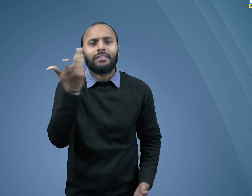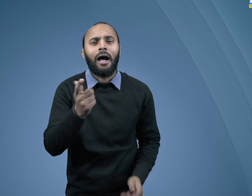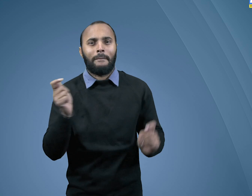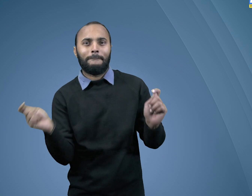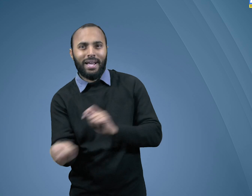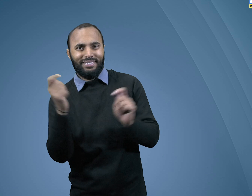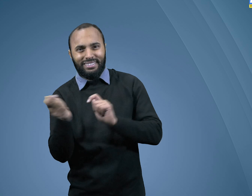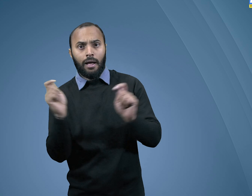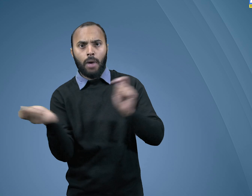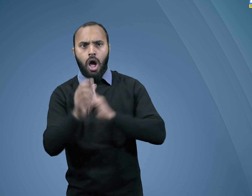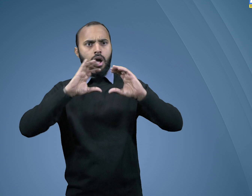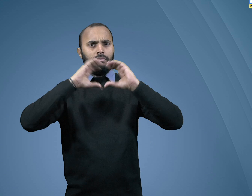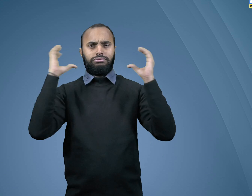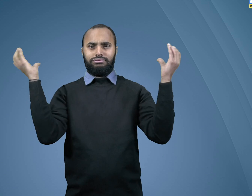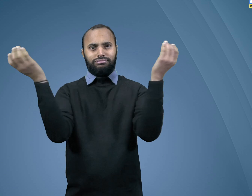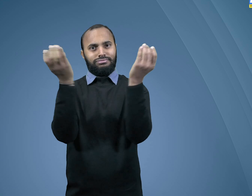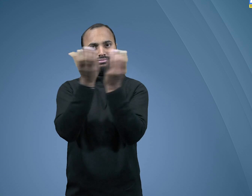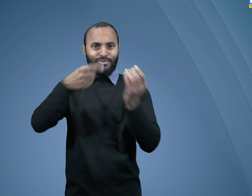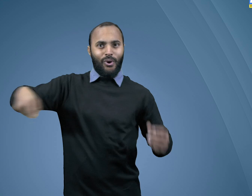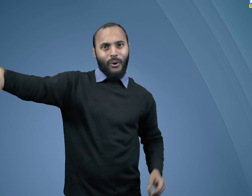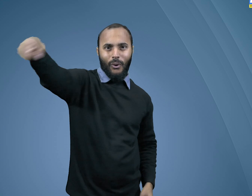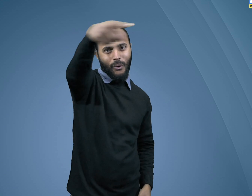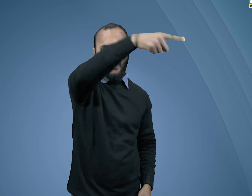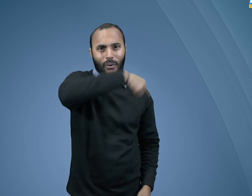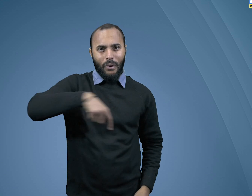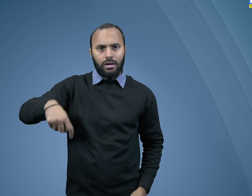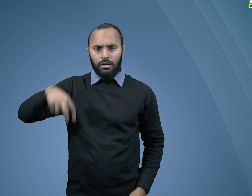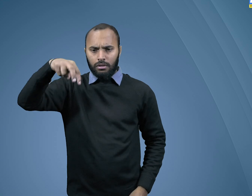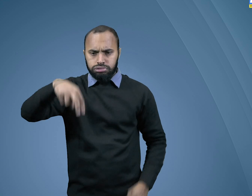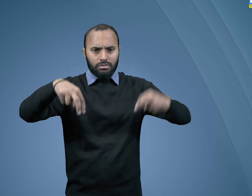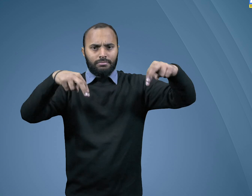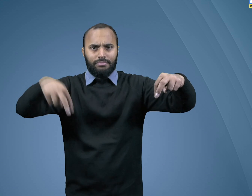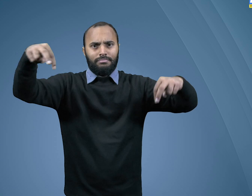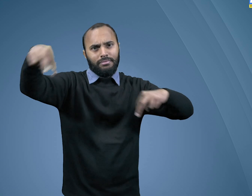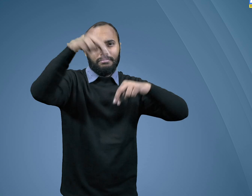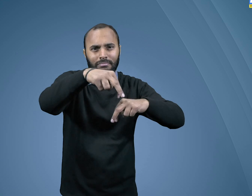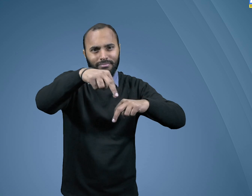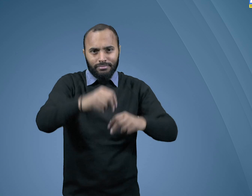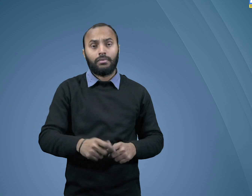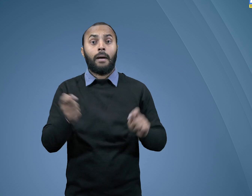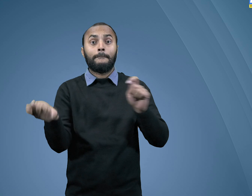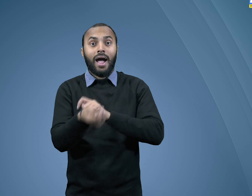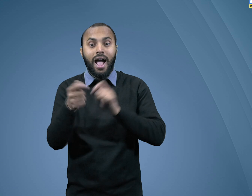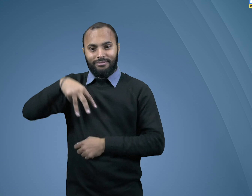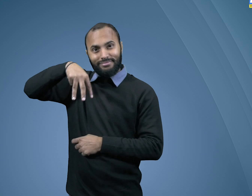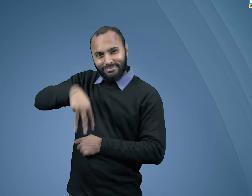Here is an example from the cricket game, where the players are at their positions